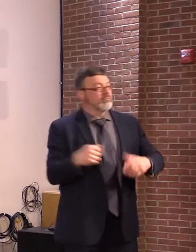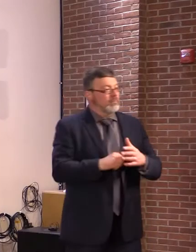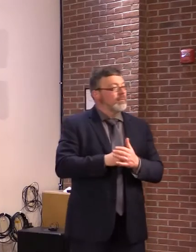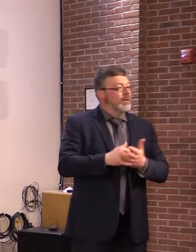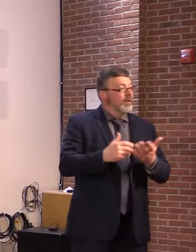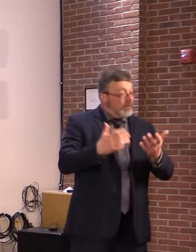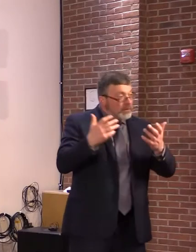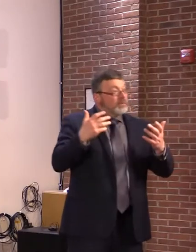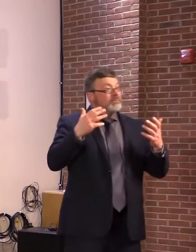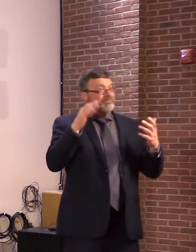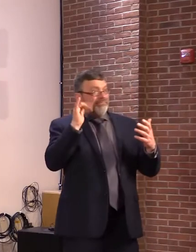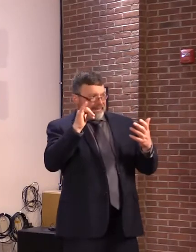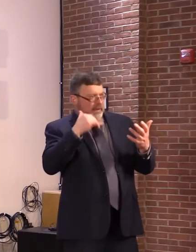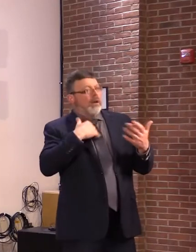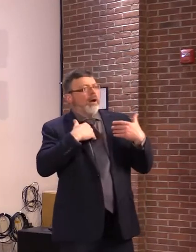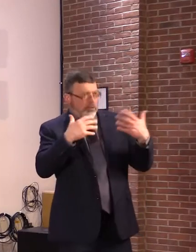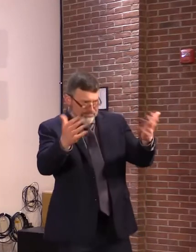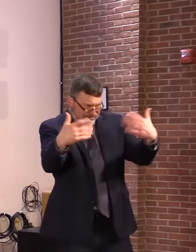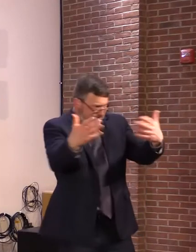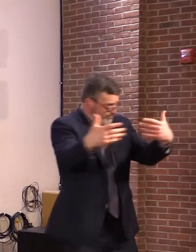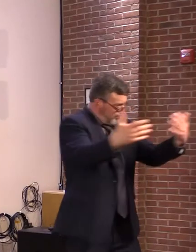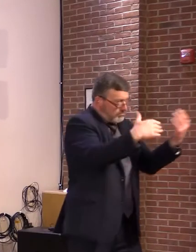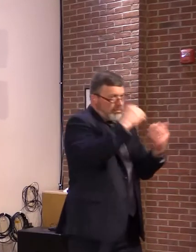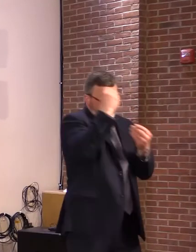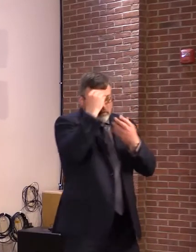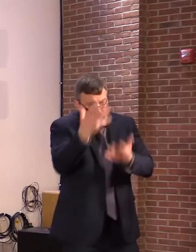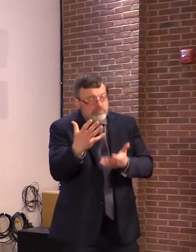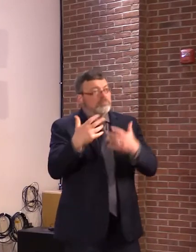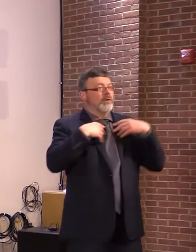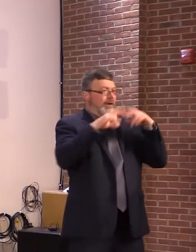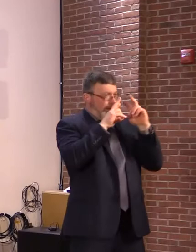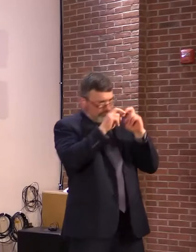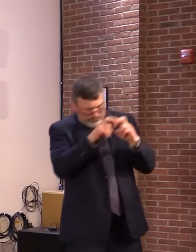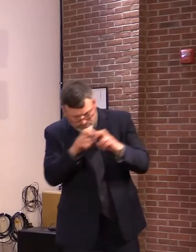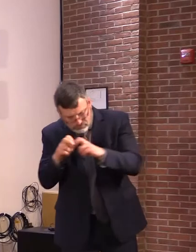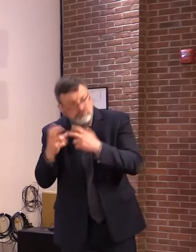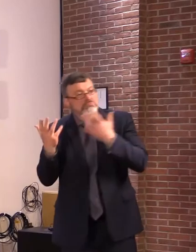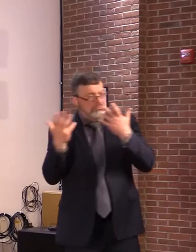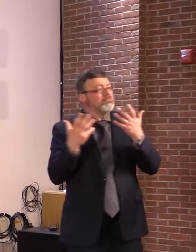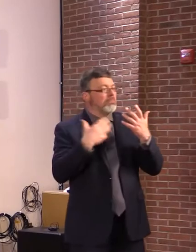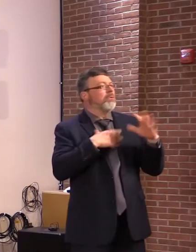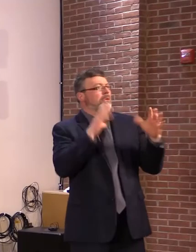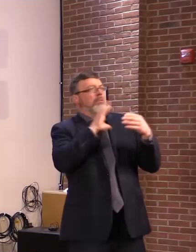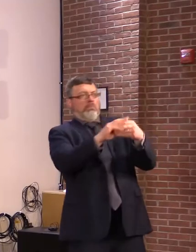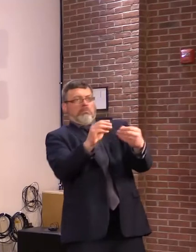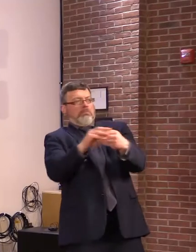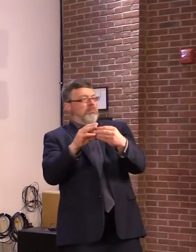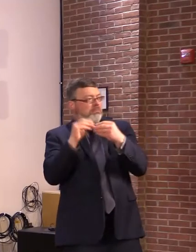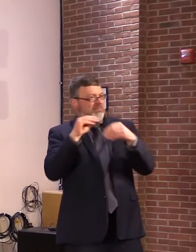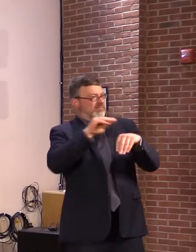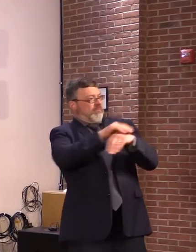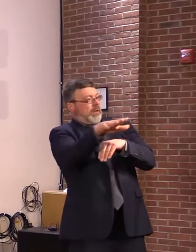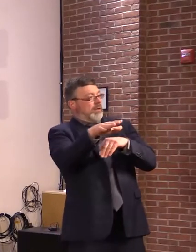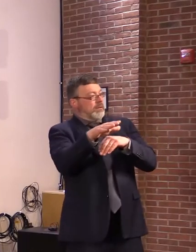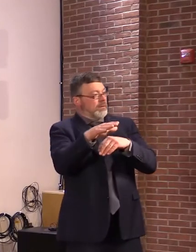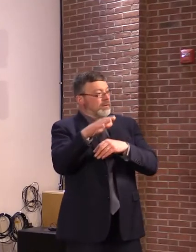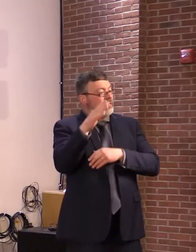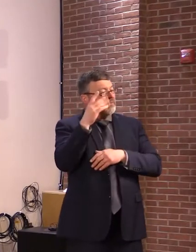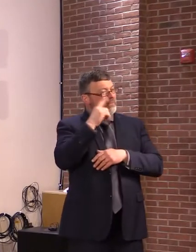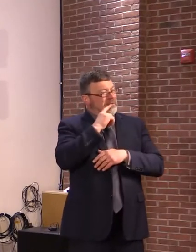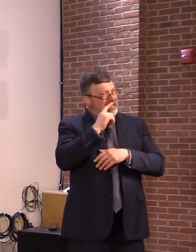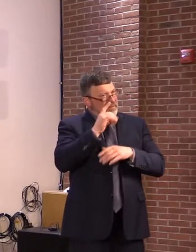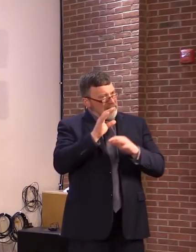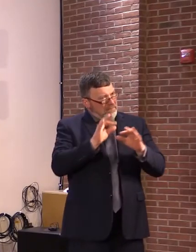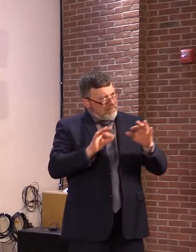time. But our teams need to get back to focusing their time on analyzing the most valuable data from a public health